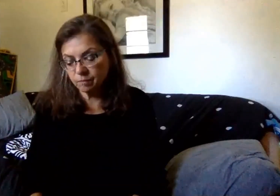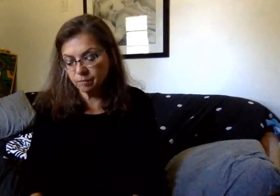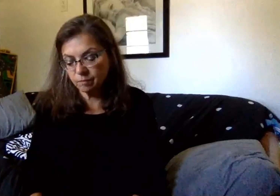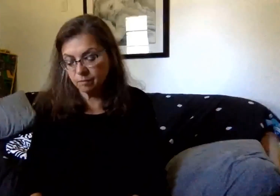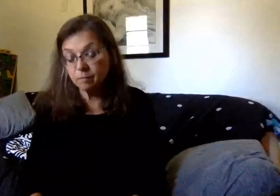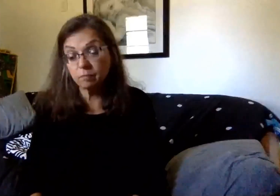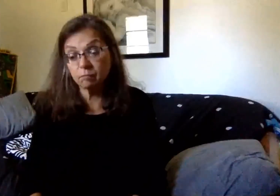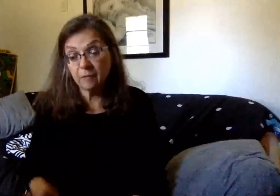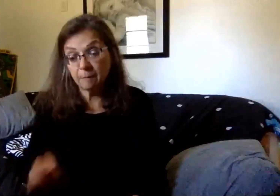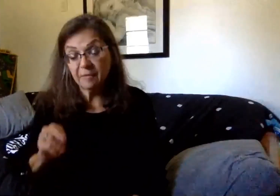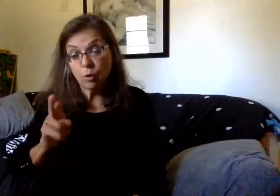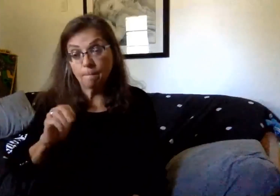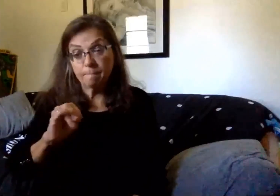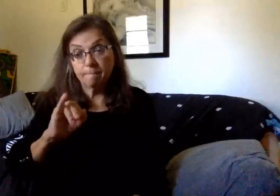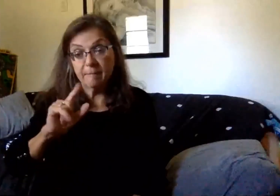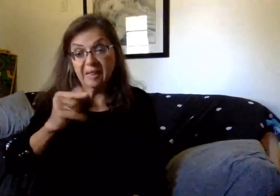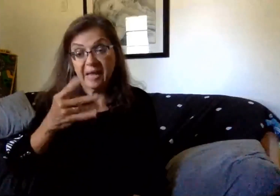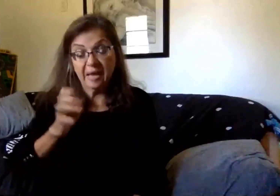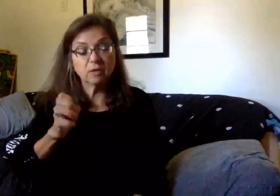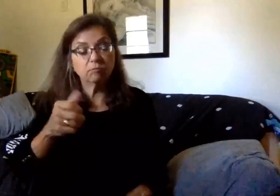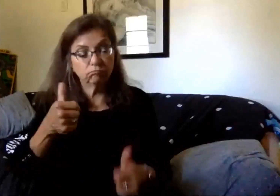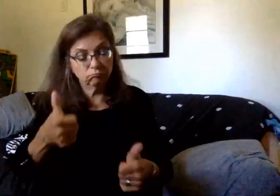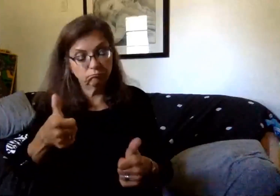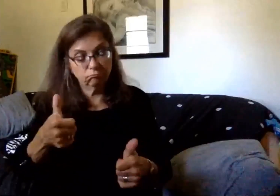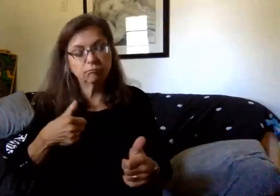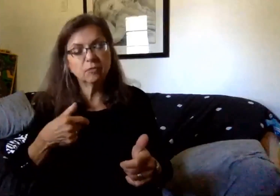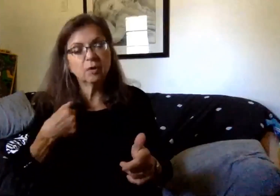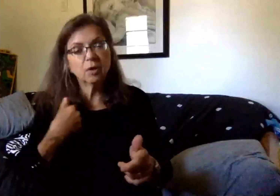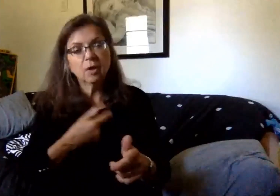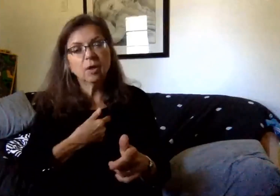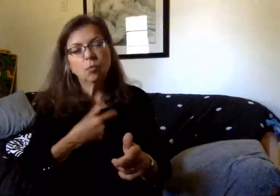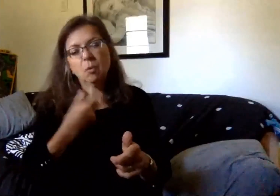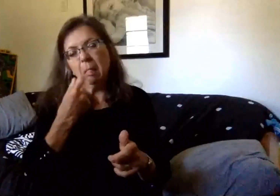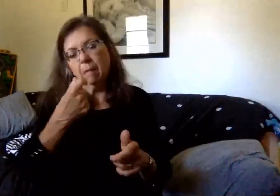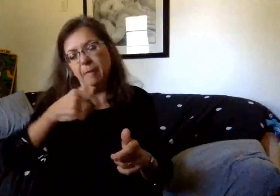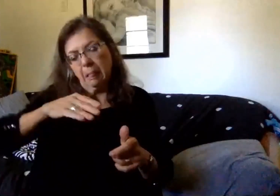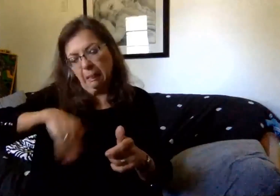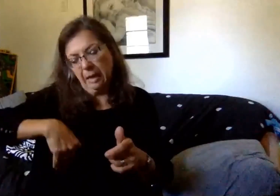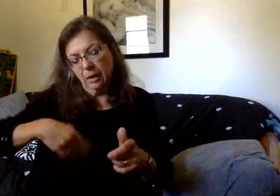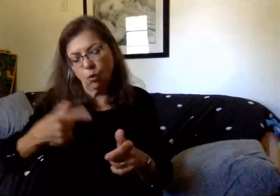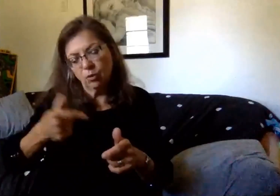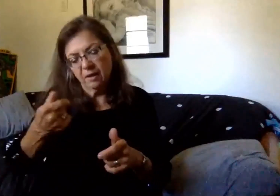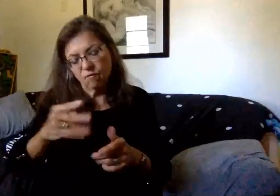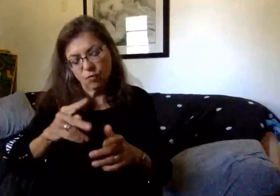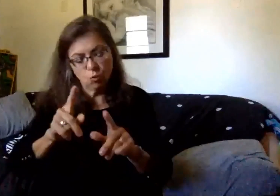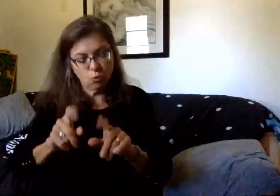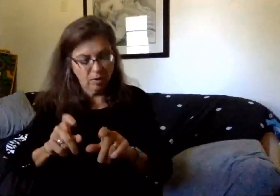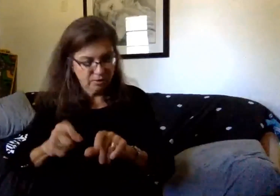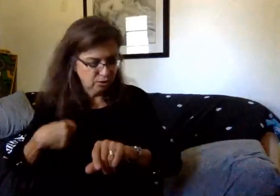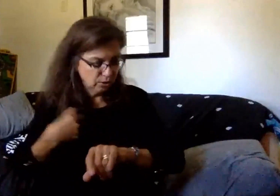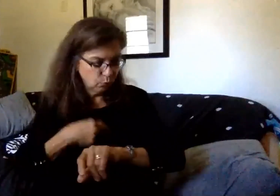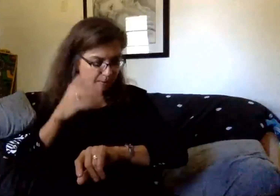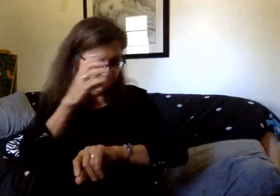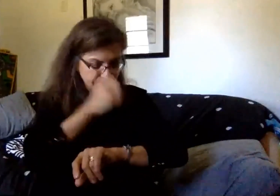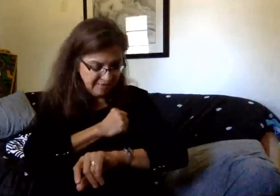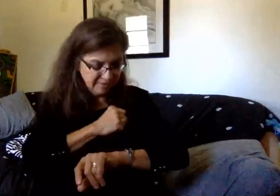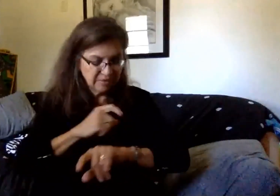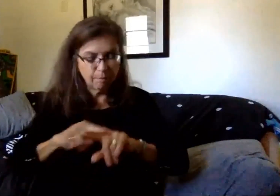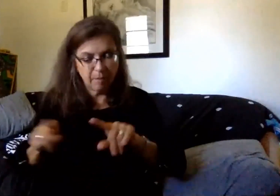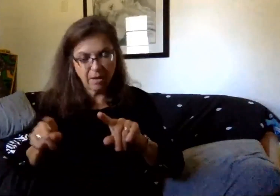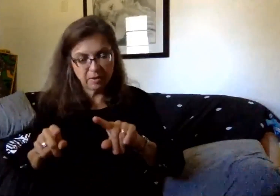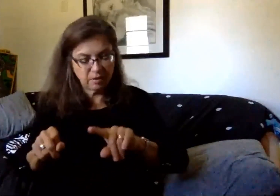Okay? I think we're good. We ran a couple minutes over and there's only a few questions that we didn't get to. But again,